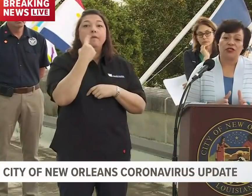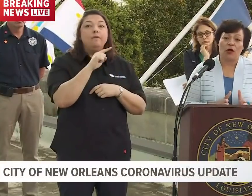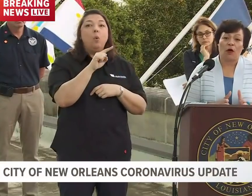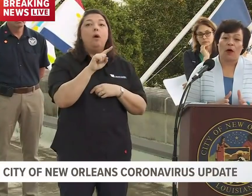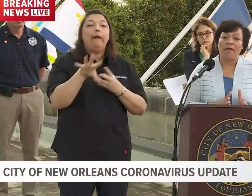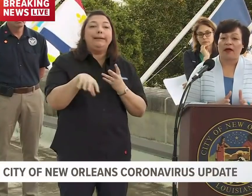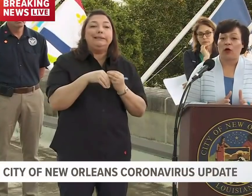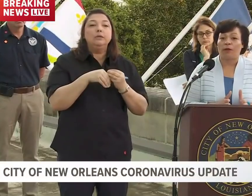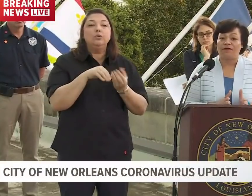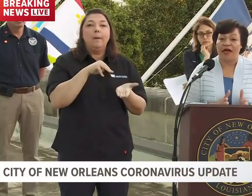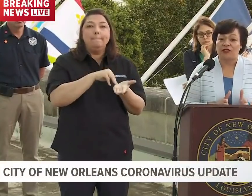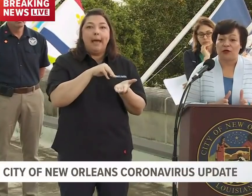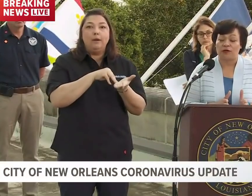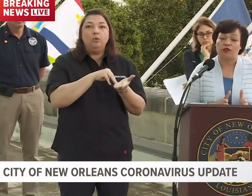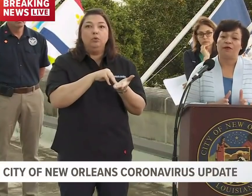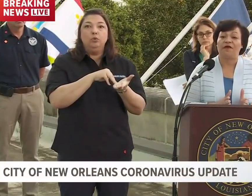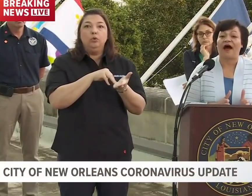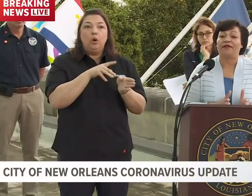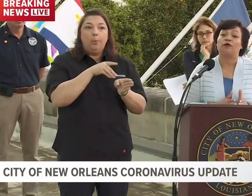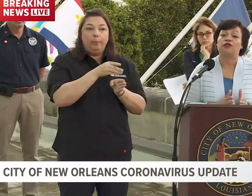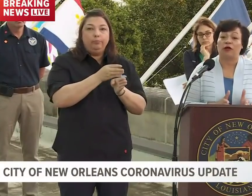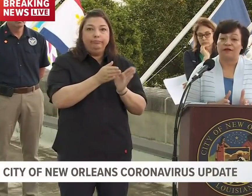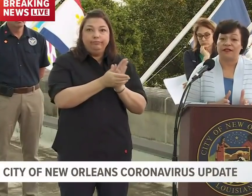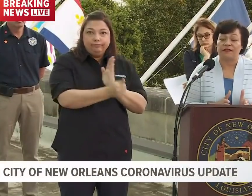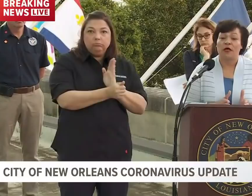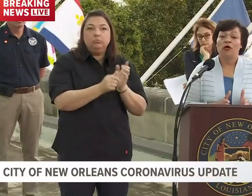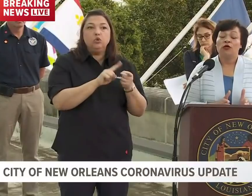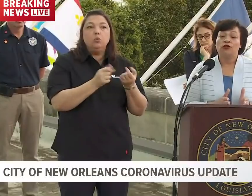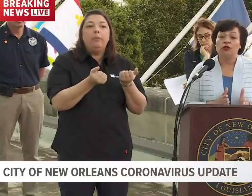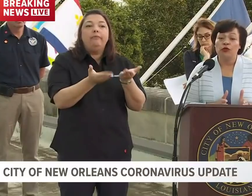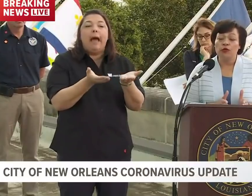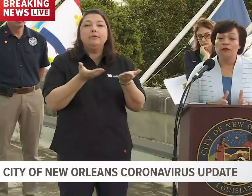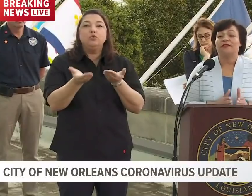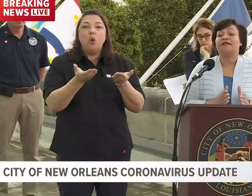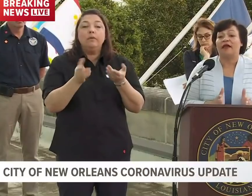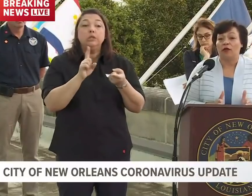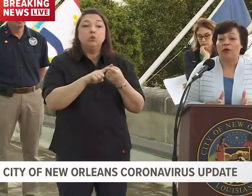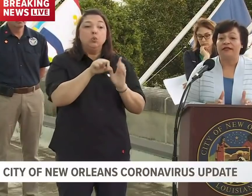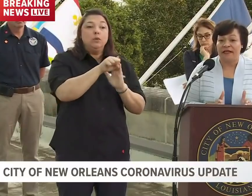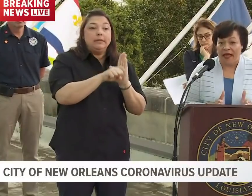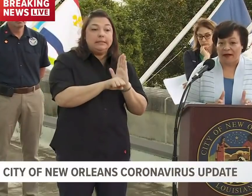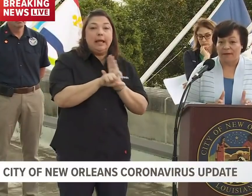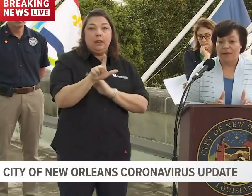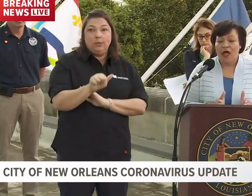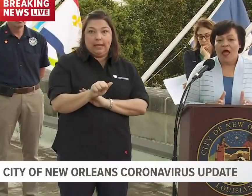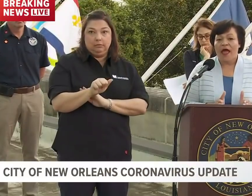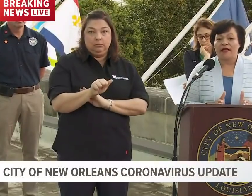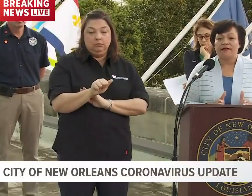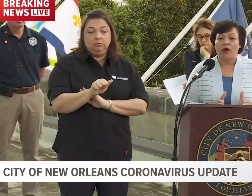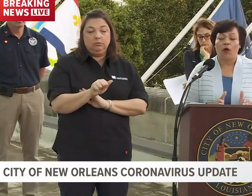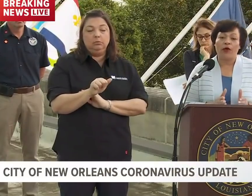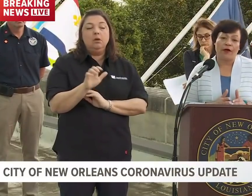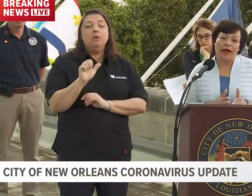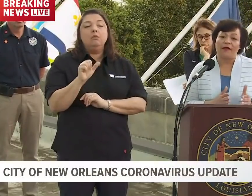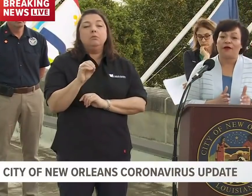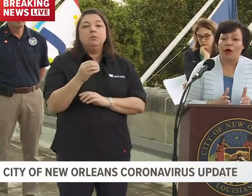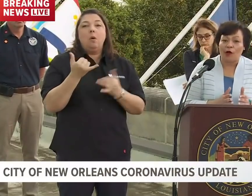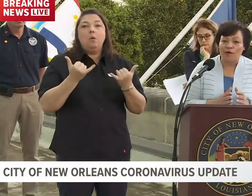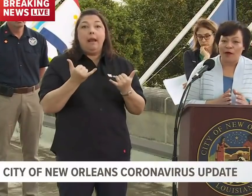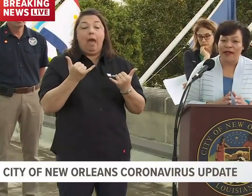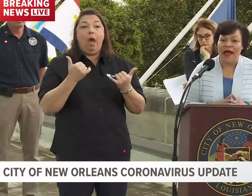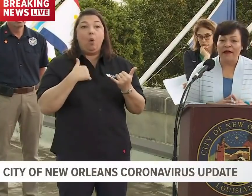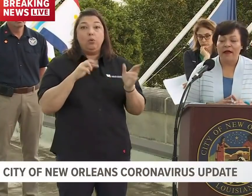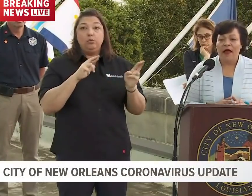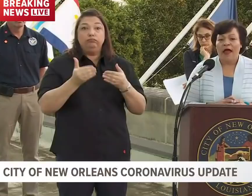additional medical professionals to provide those services to the state of Louisiana. And so we are ahead of the